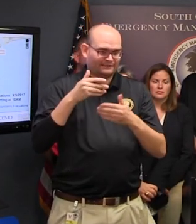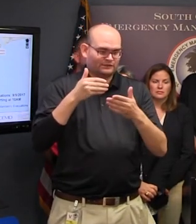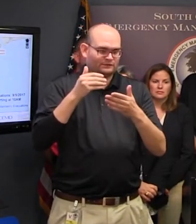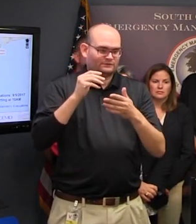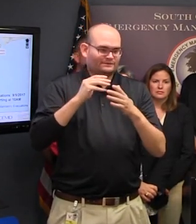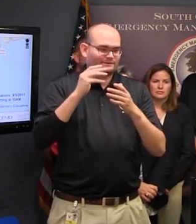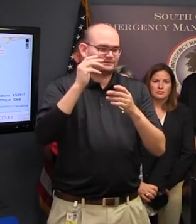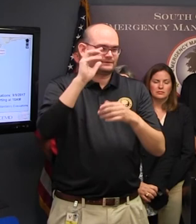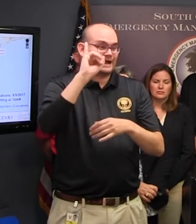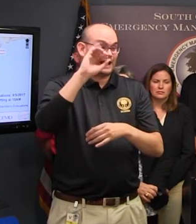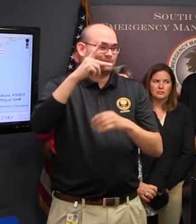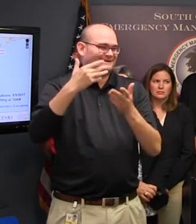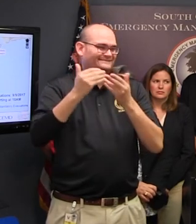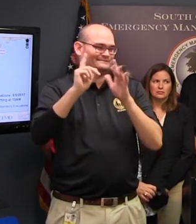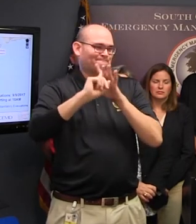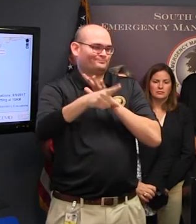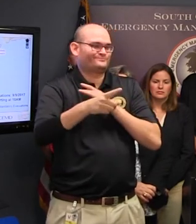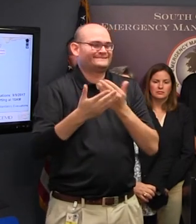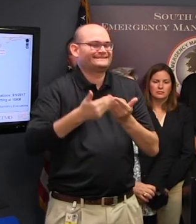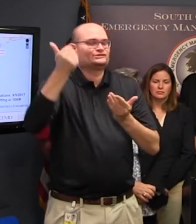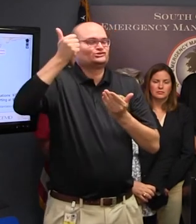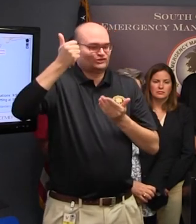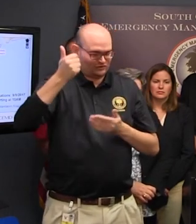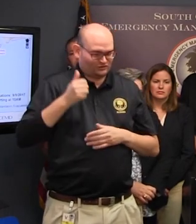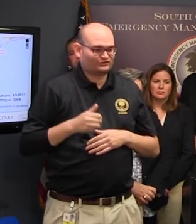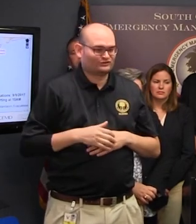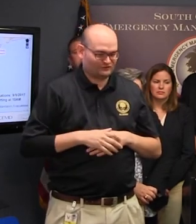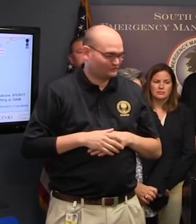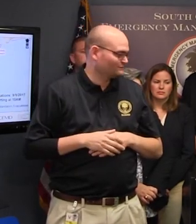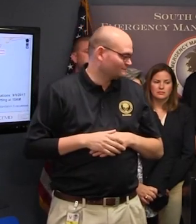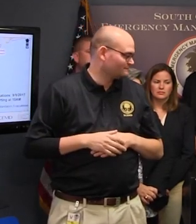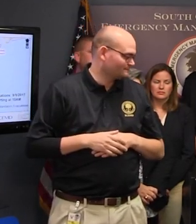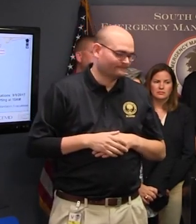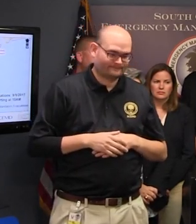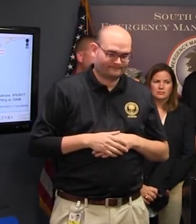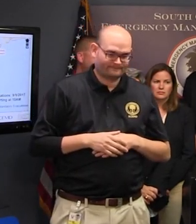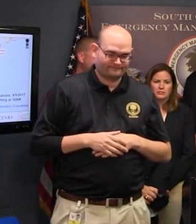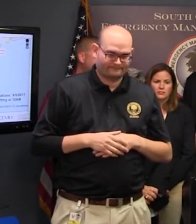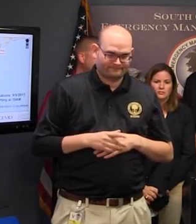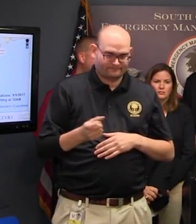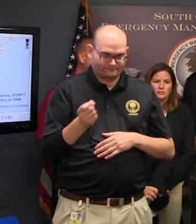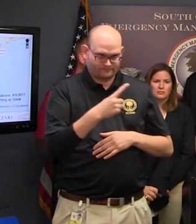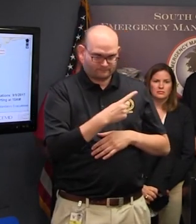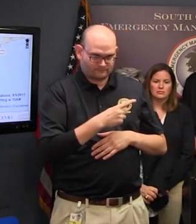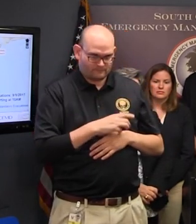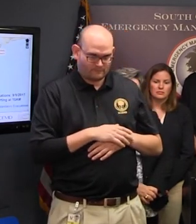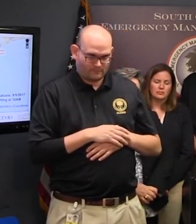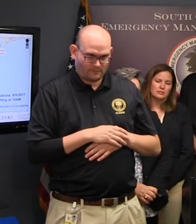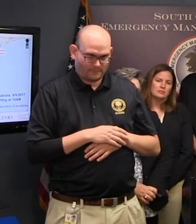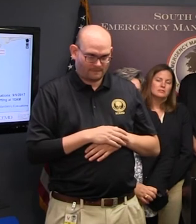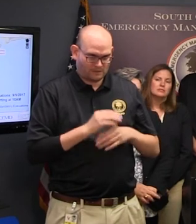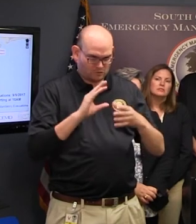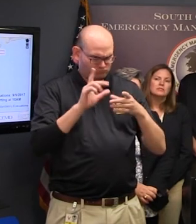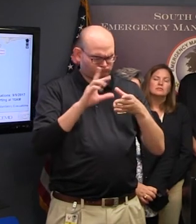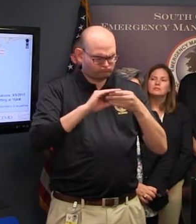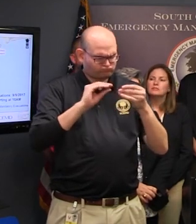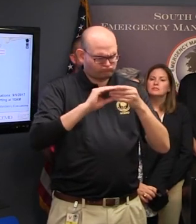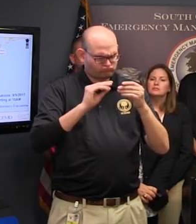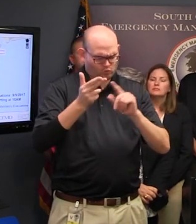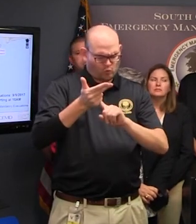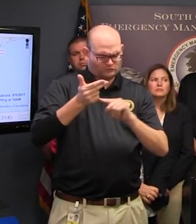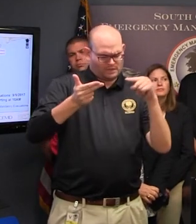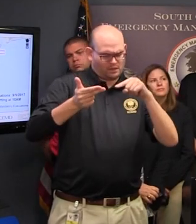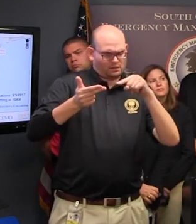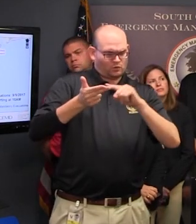Next question And has there been any requests from You mentioned that there are hotel rooms available Particularly